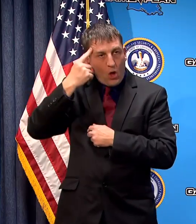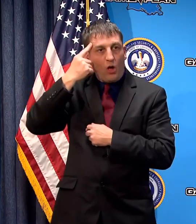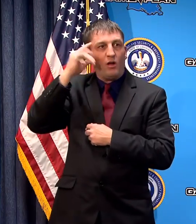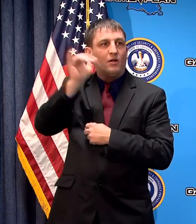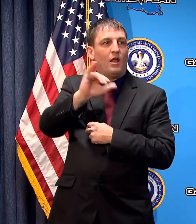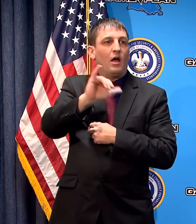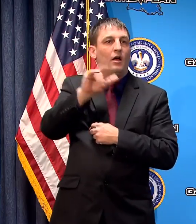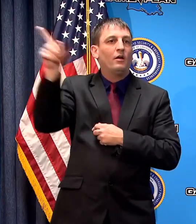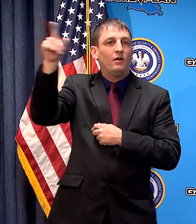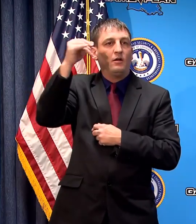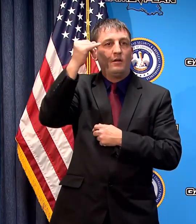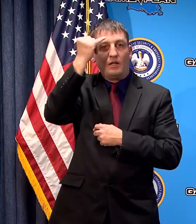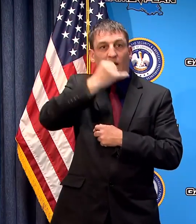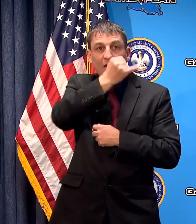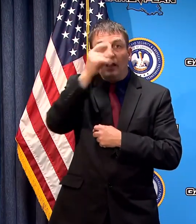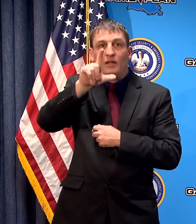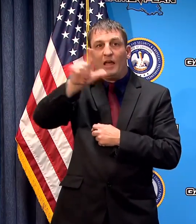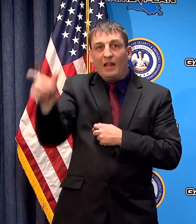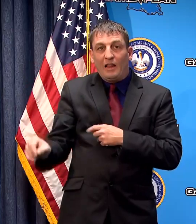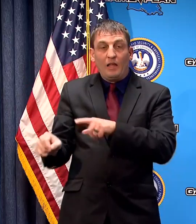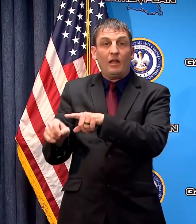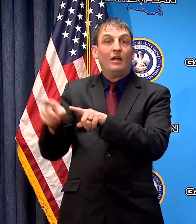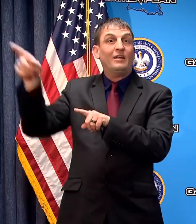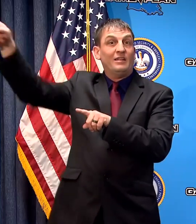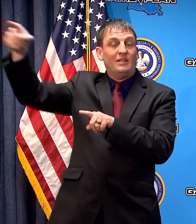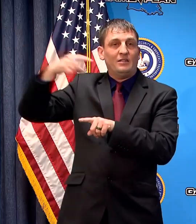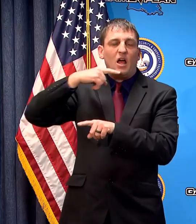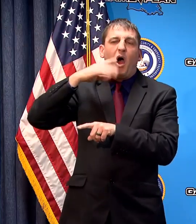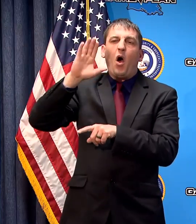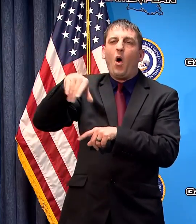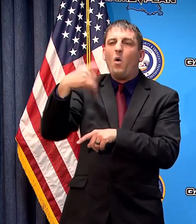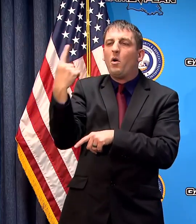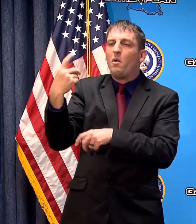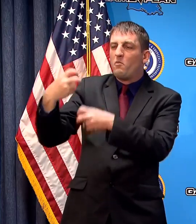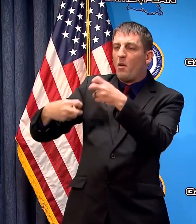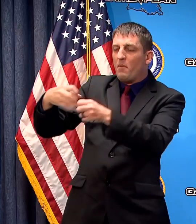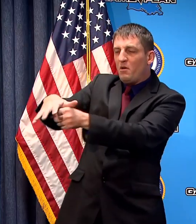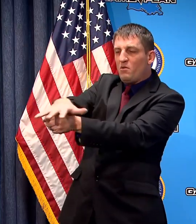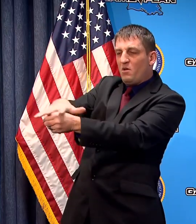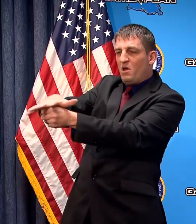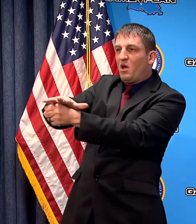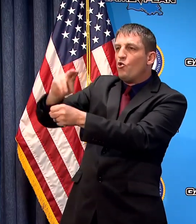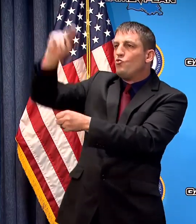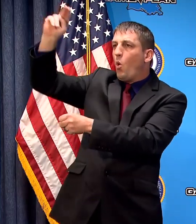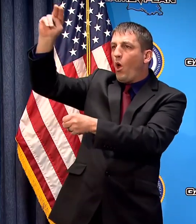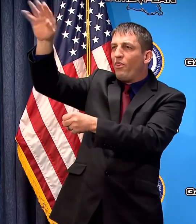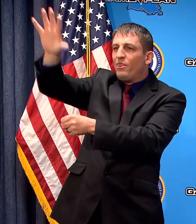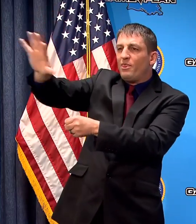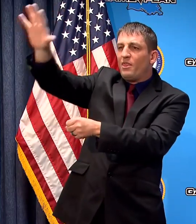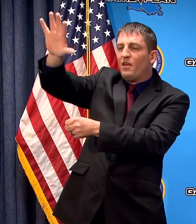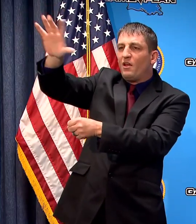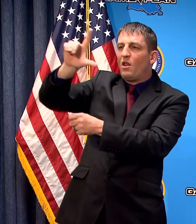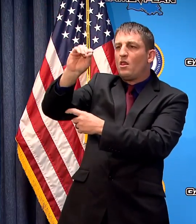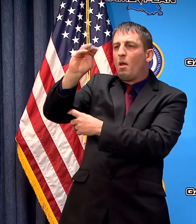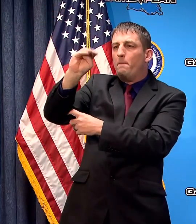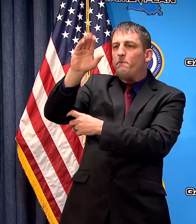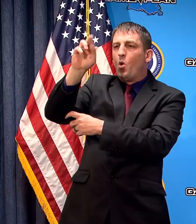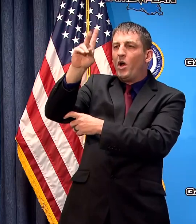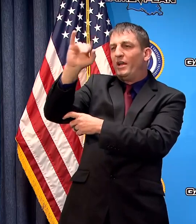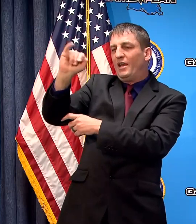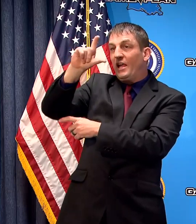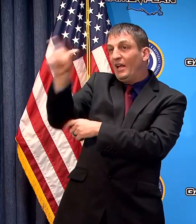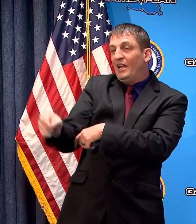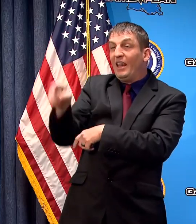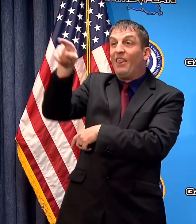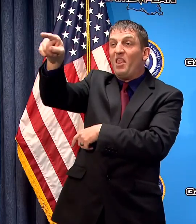for example in Italy when they said okay we've got a problem but it's all in one region of the country up in the northern Lombardi region of Italy